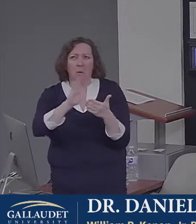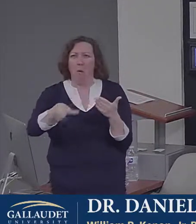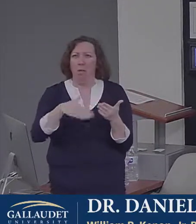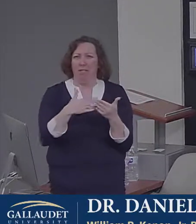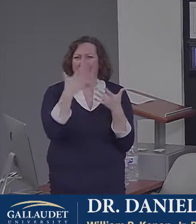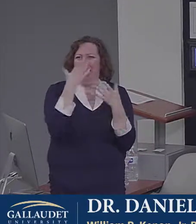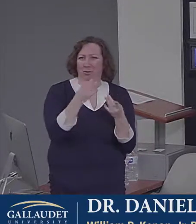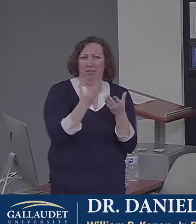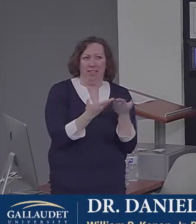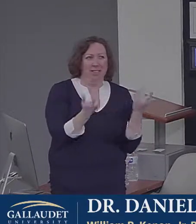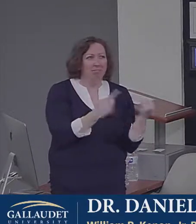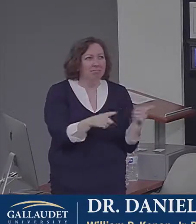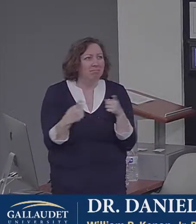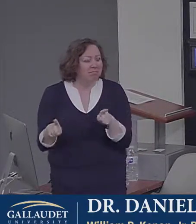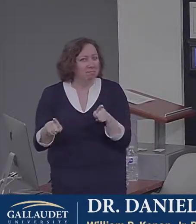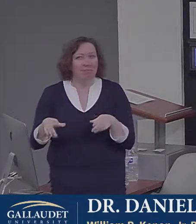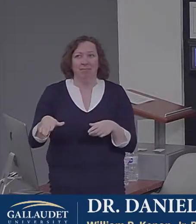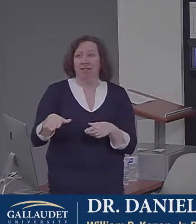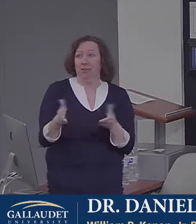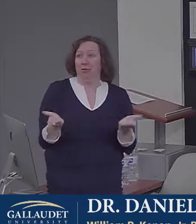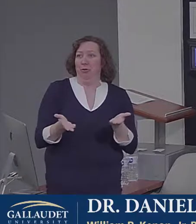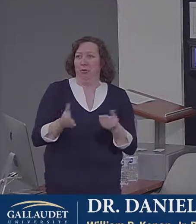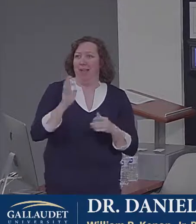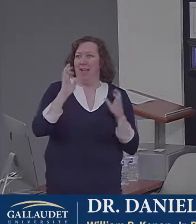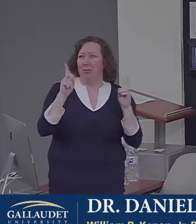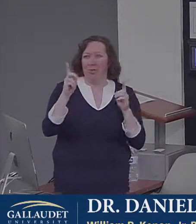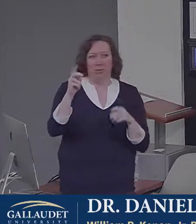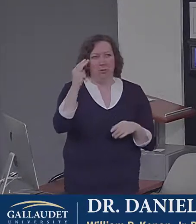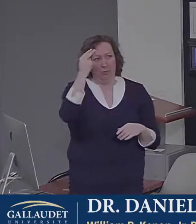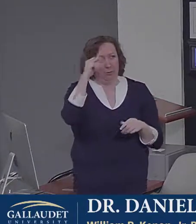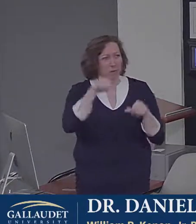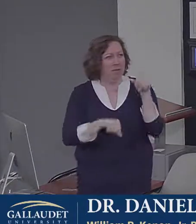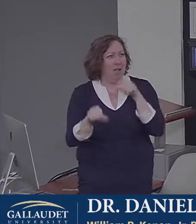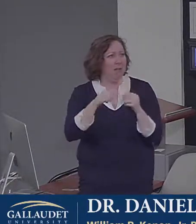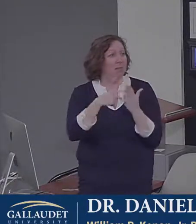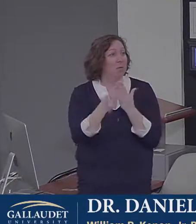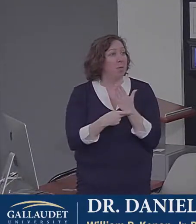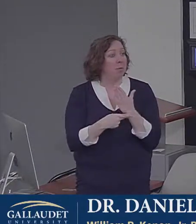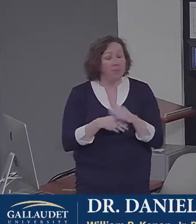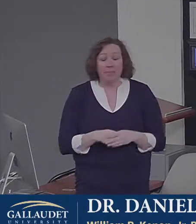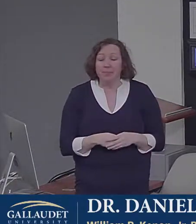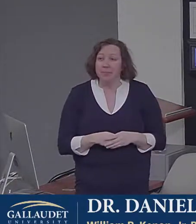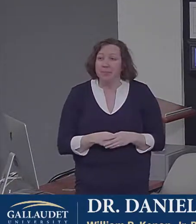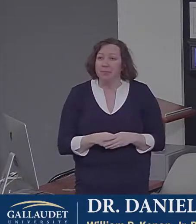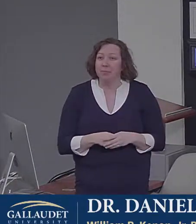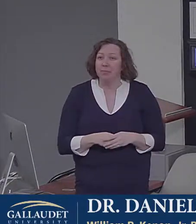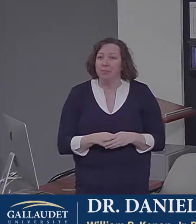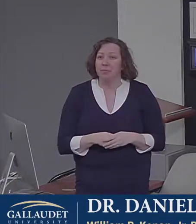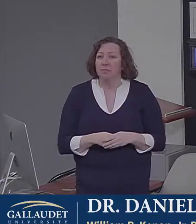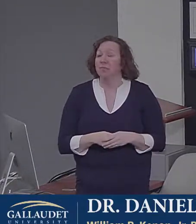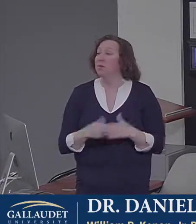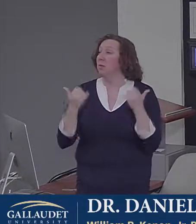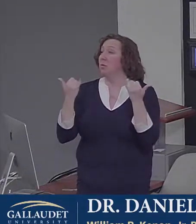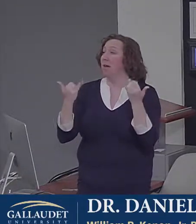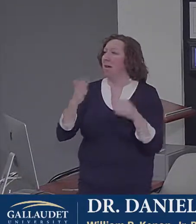educational neuroscience program. The work I'm going to focus on in my talk today is relatively